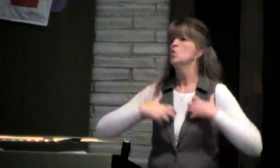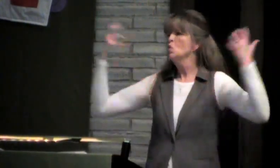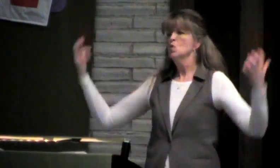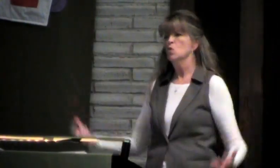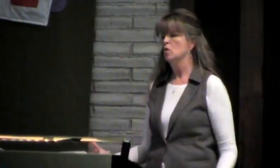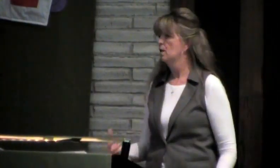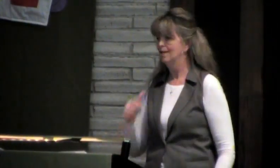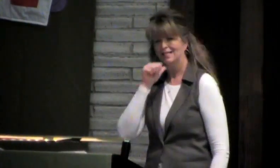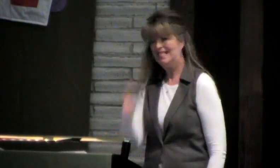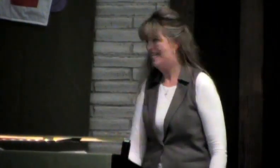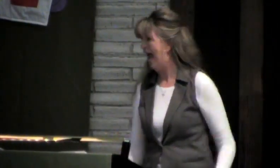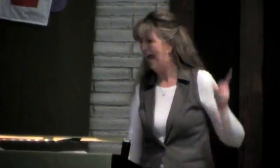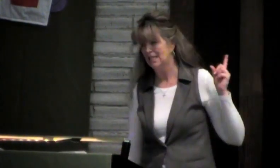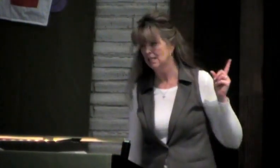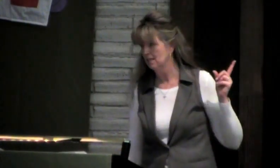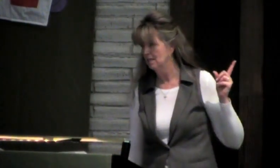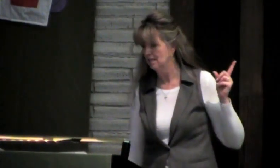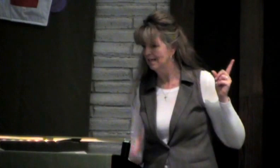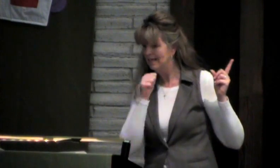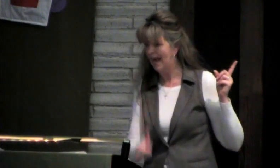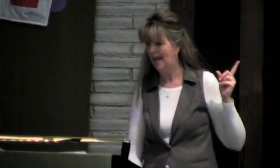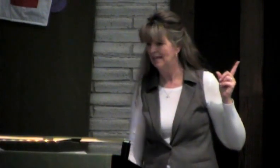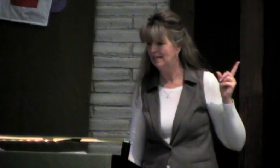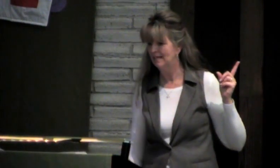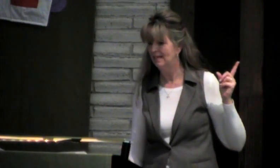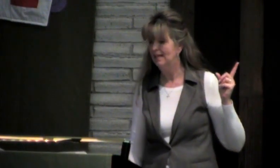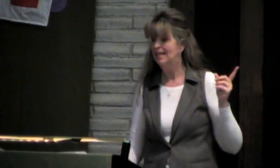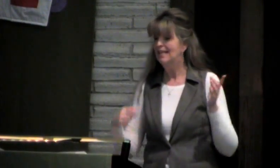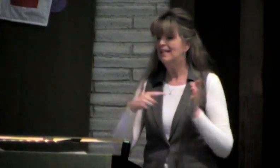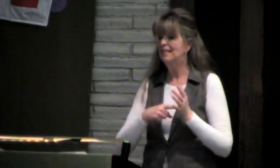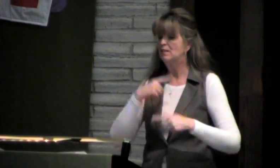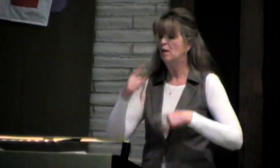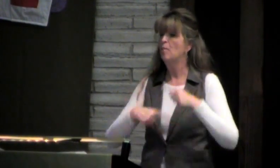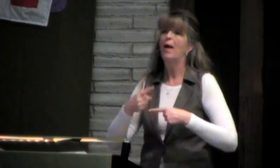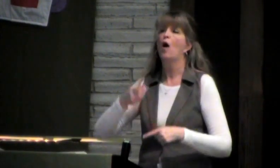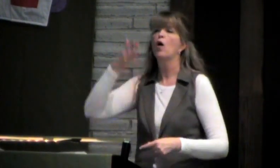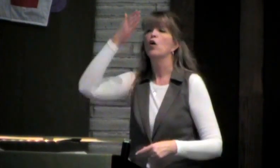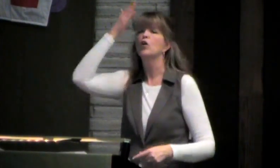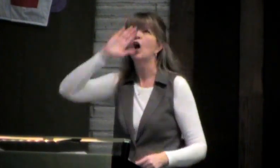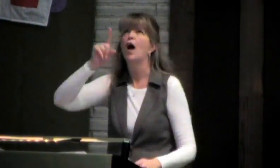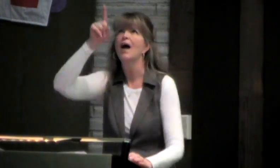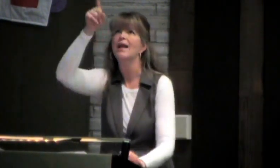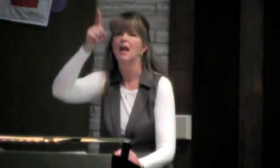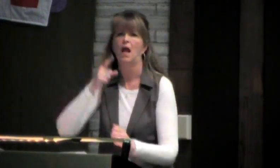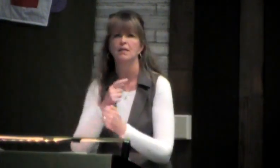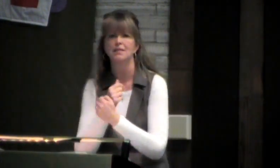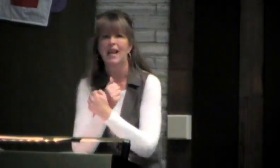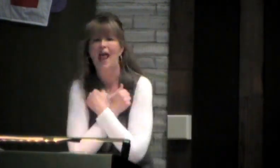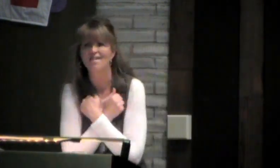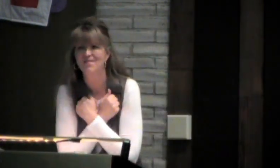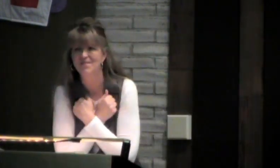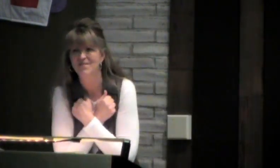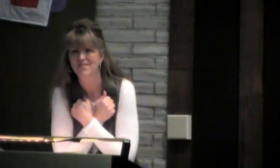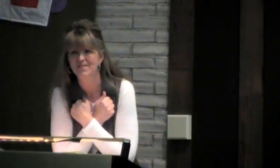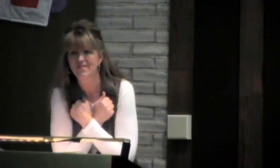being angry. That is not the purpose of this. This is about God's